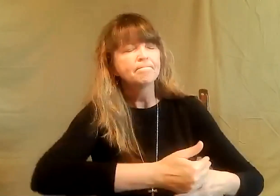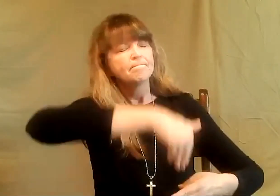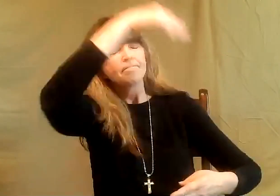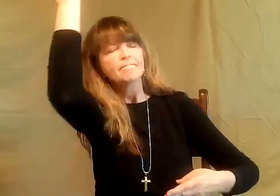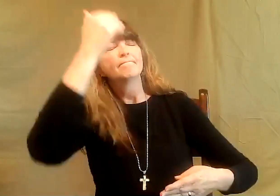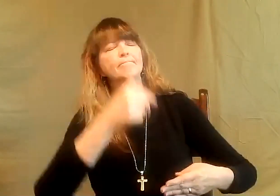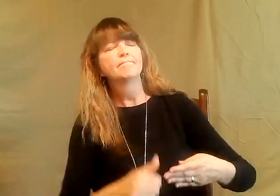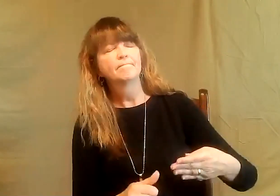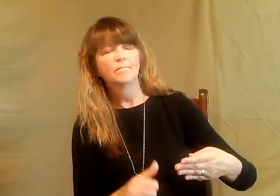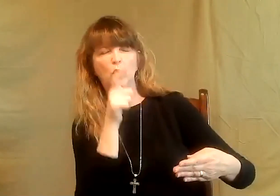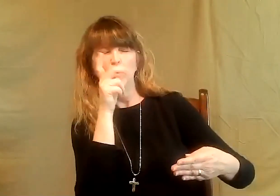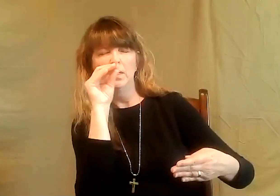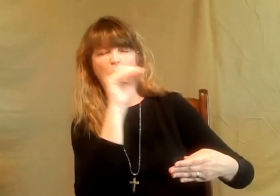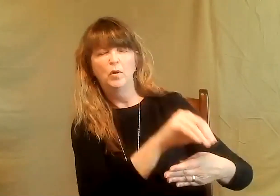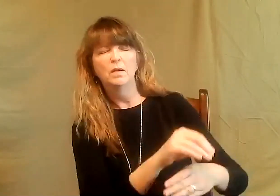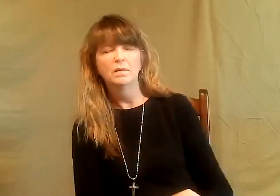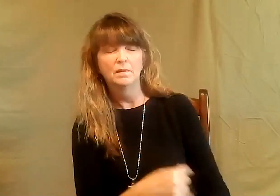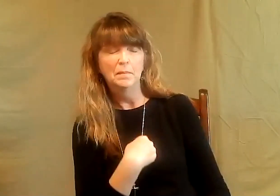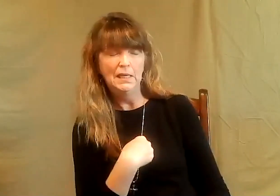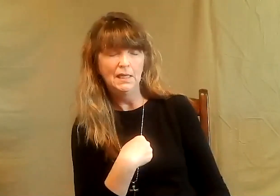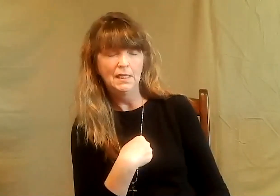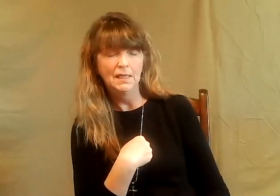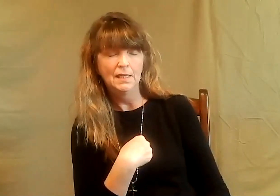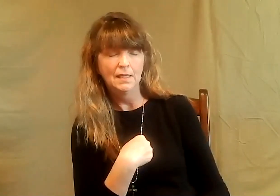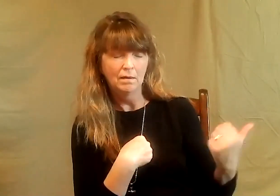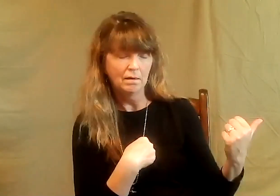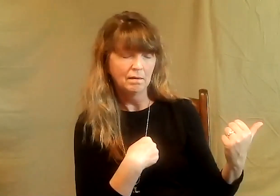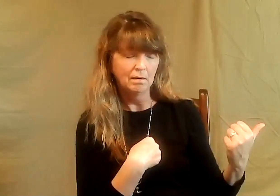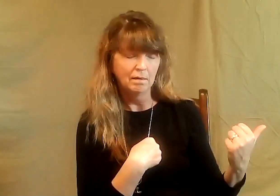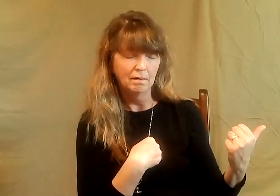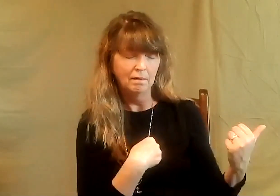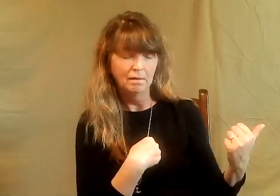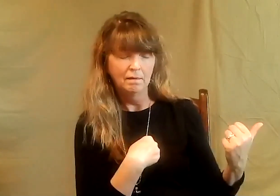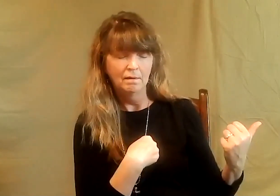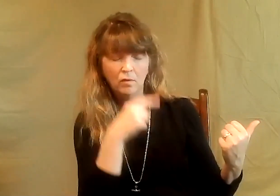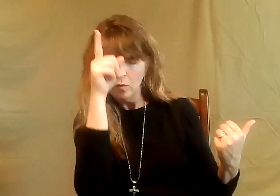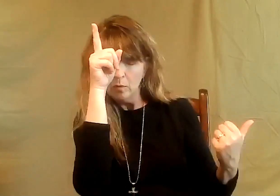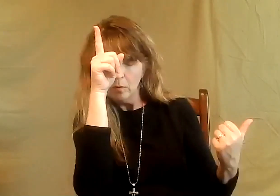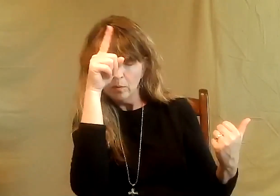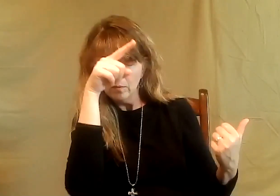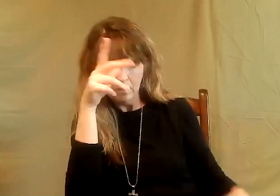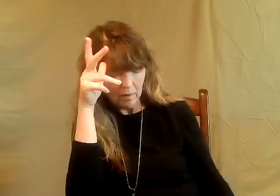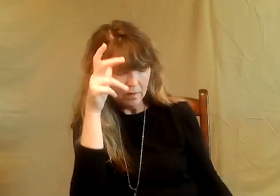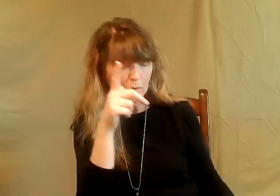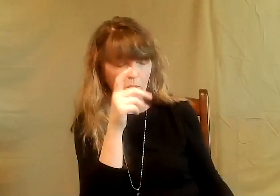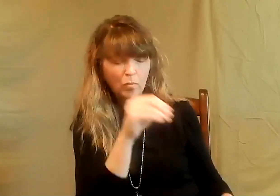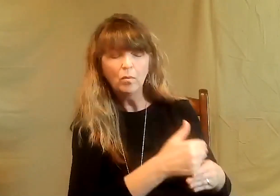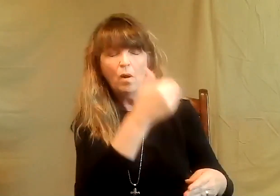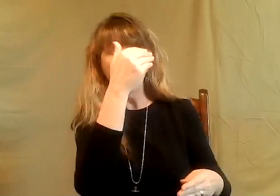Lord, do everything to help us see the walls and discern who put that wall there. Did I put this wall there on myself? Did you put this wall?